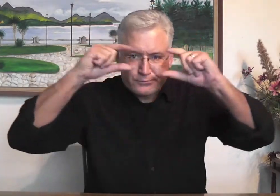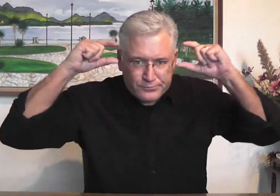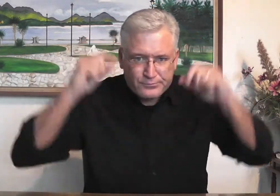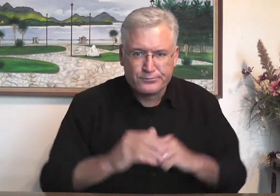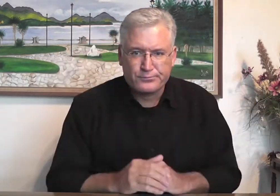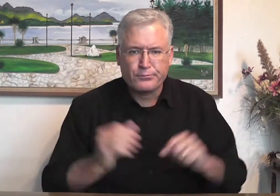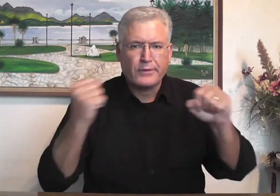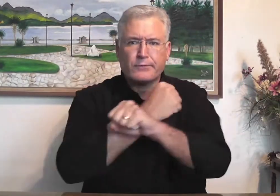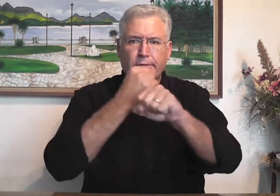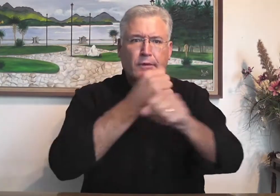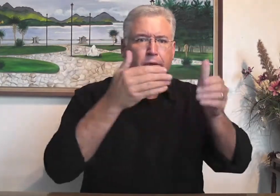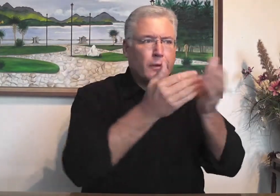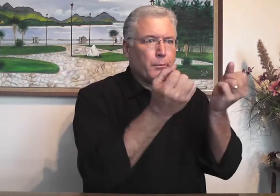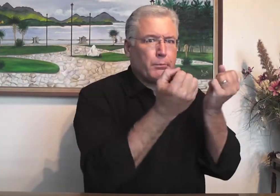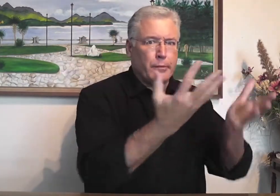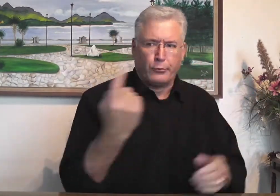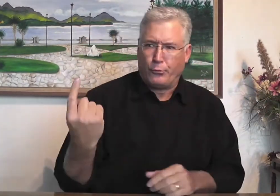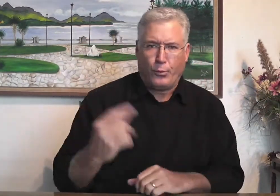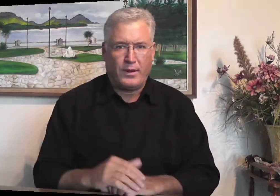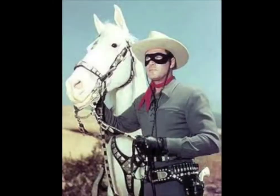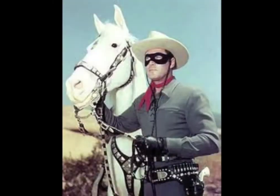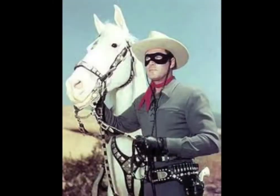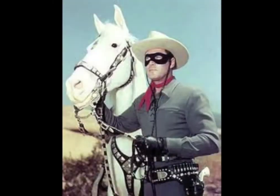a white horse and he has a mask and he's fighting people.